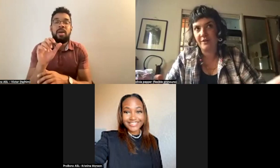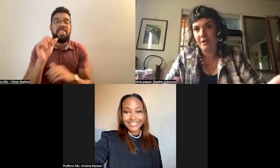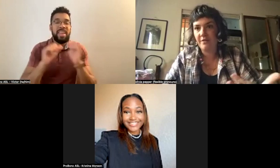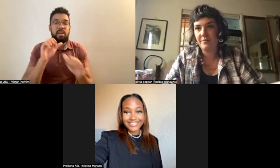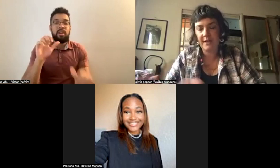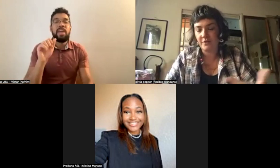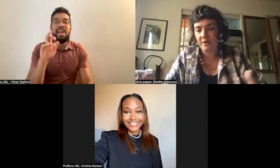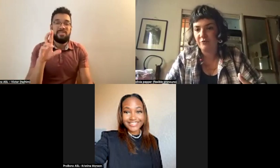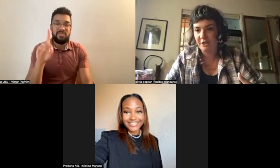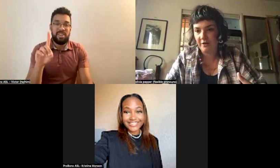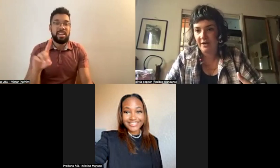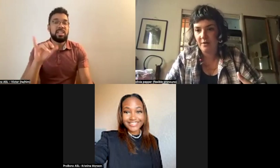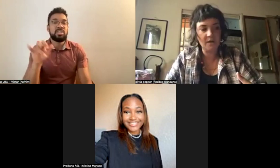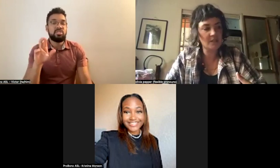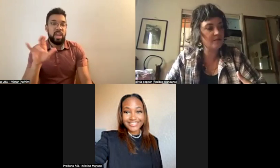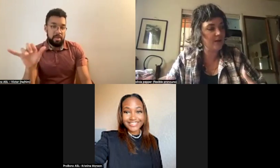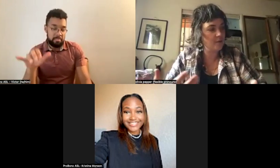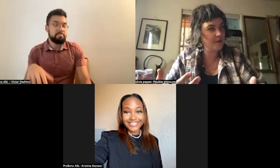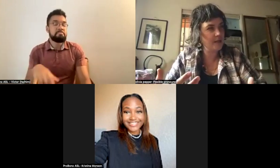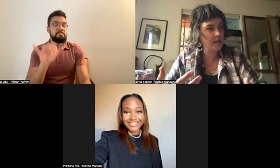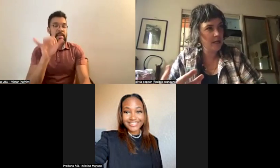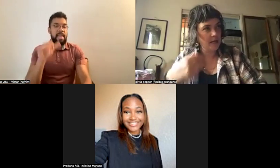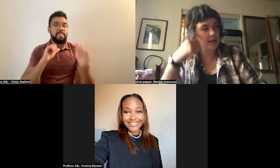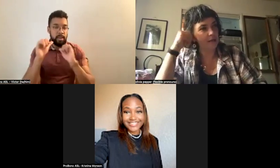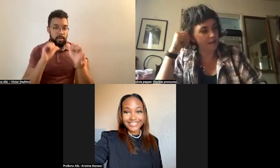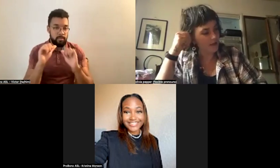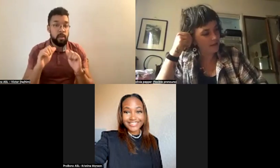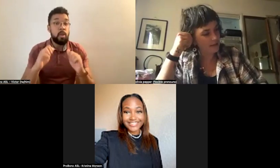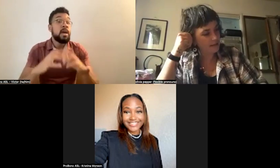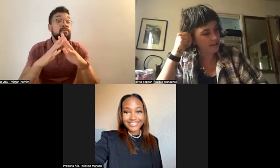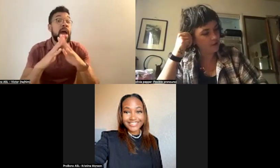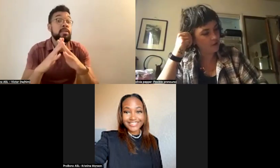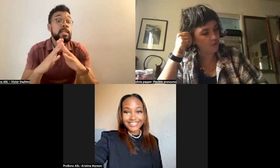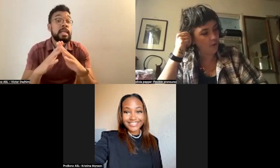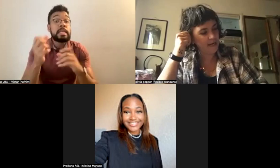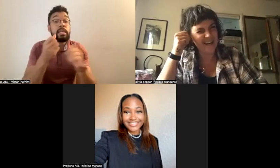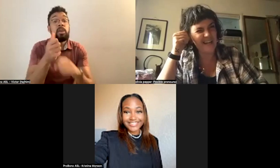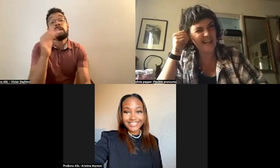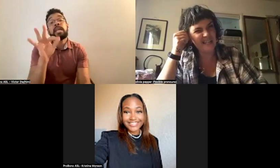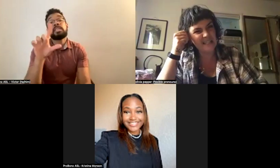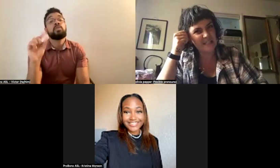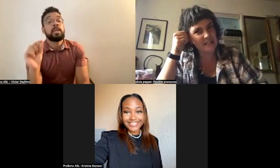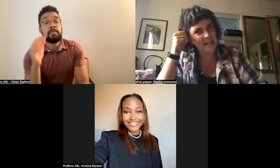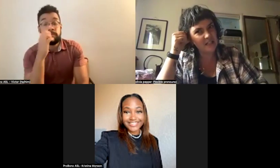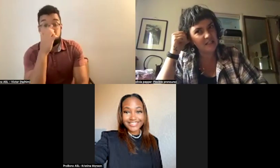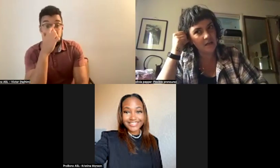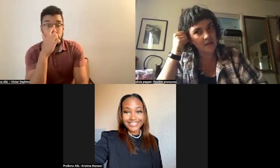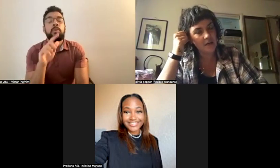was founded in, I think 1926